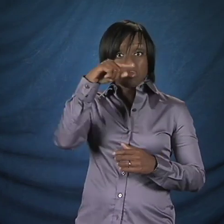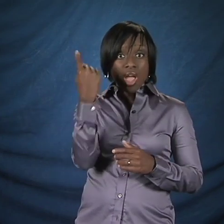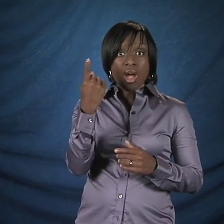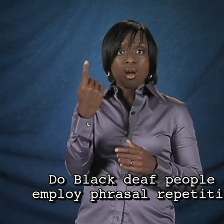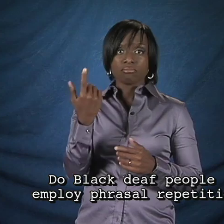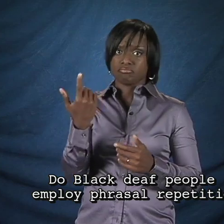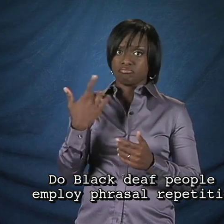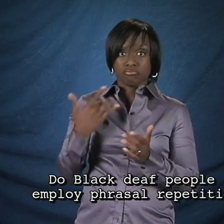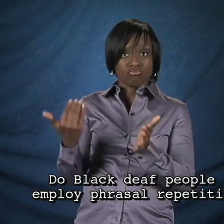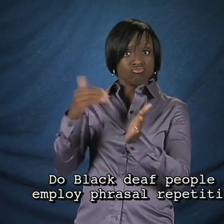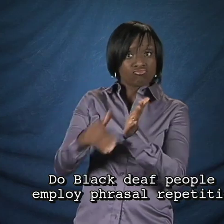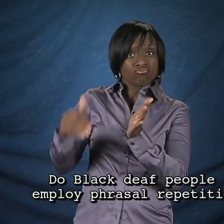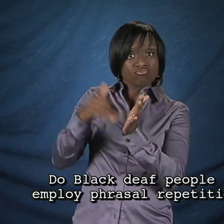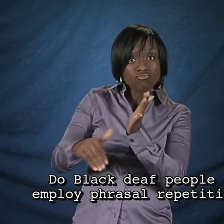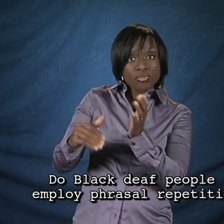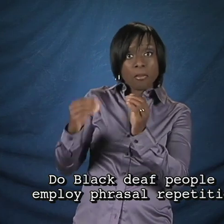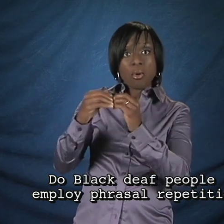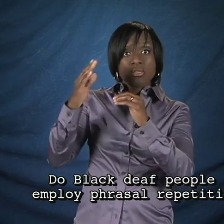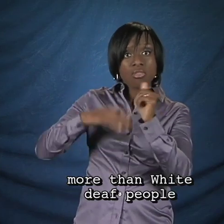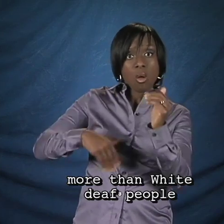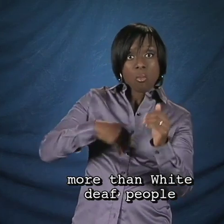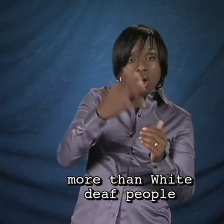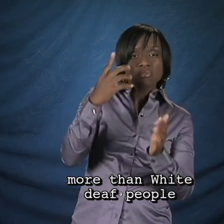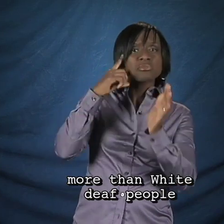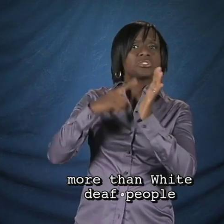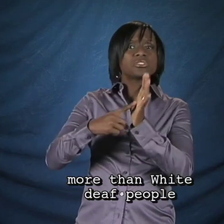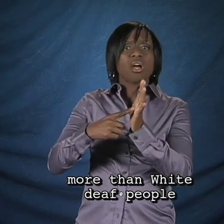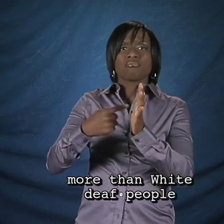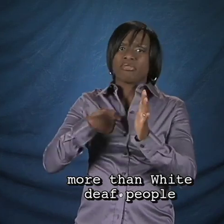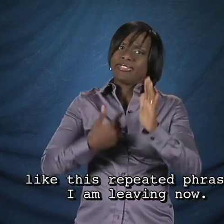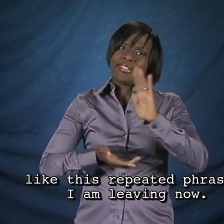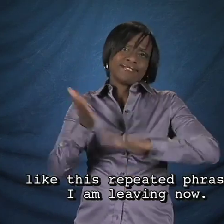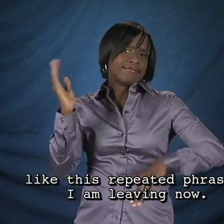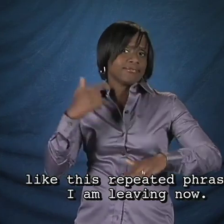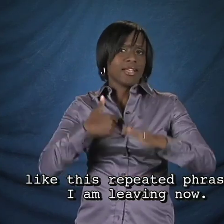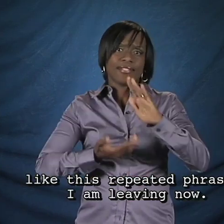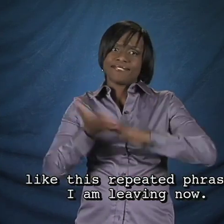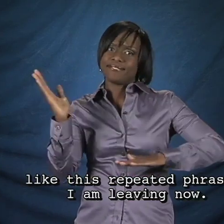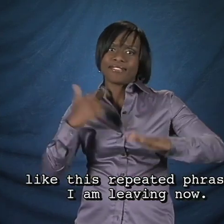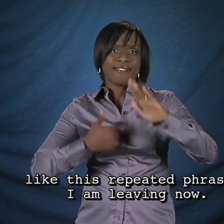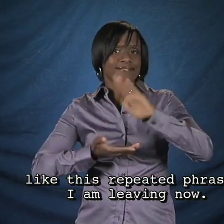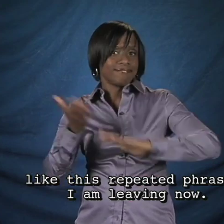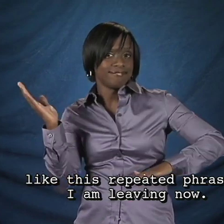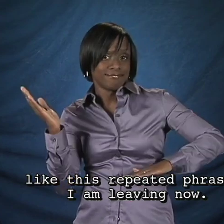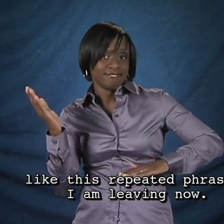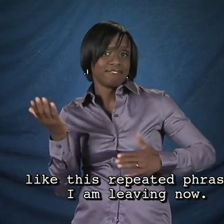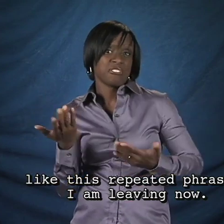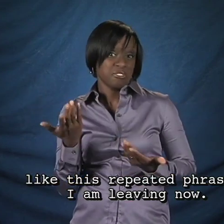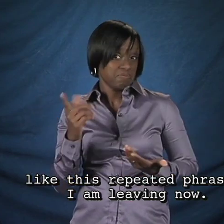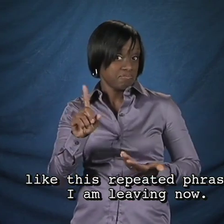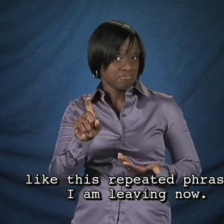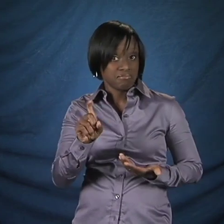Do Black deaf people employ phrasal repetition more than white deaf people like this repeated phrase, I'm leaving now?